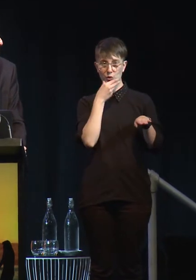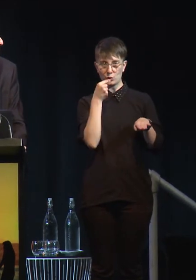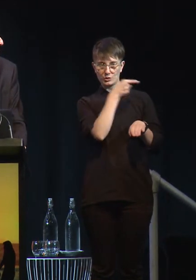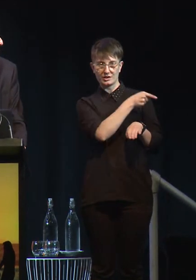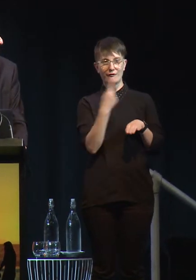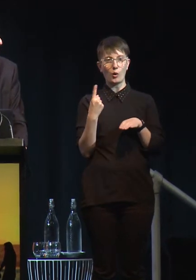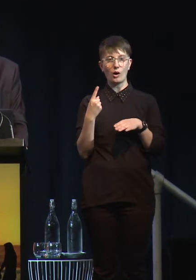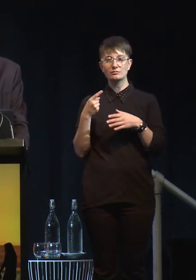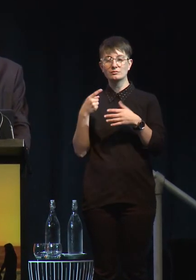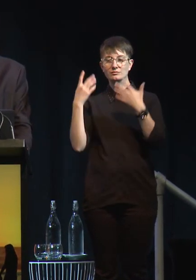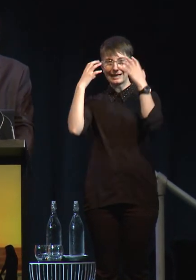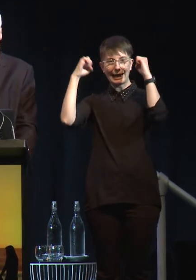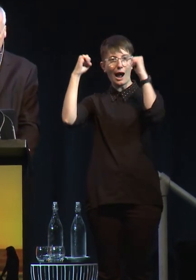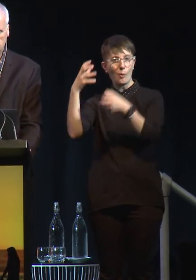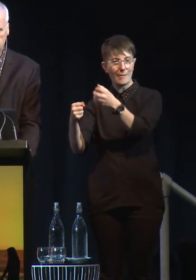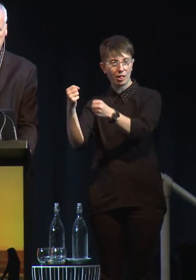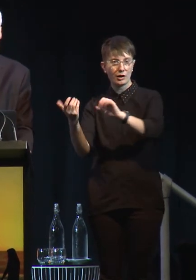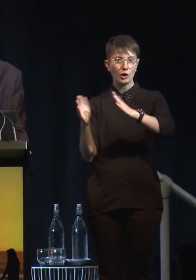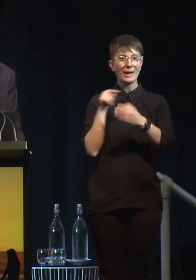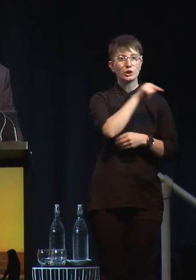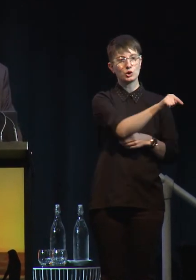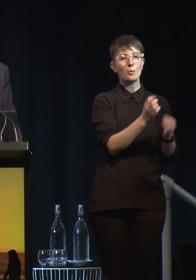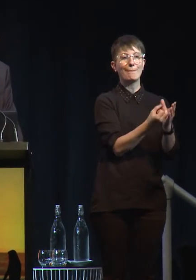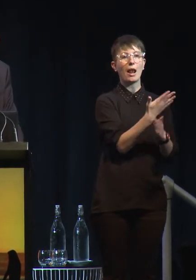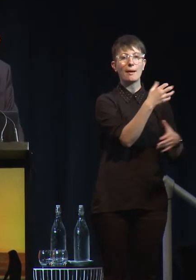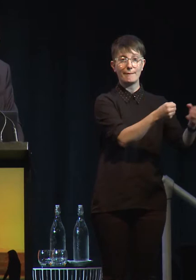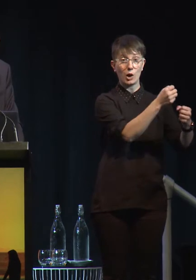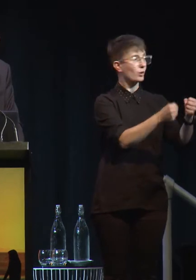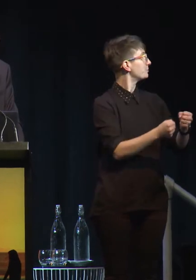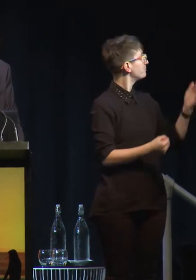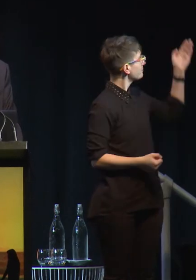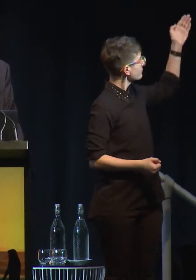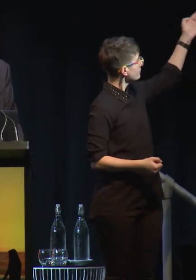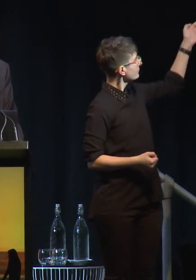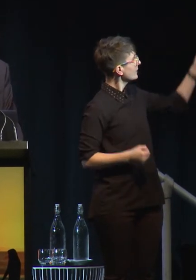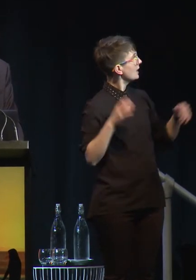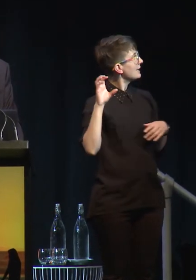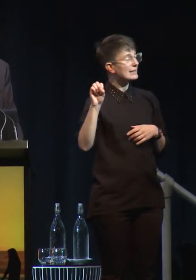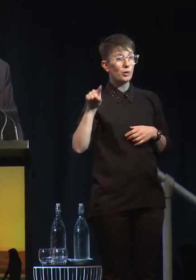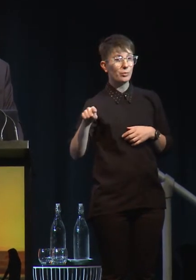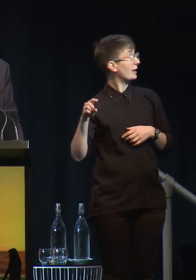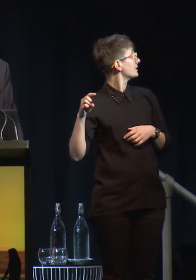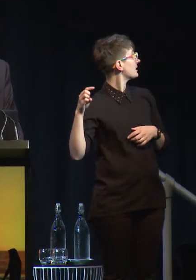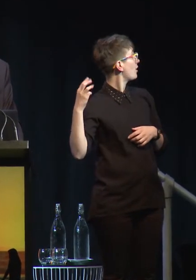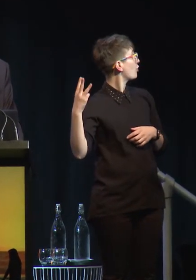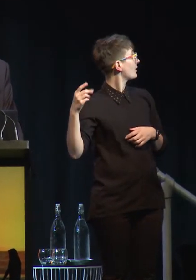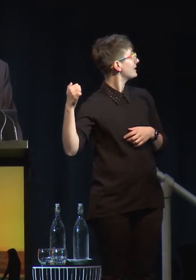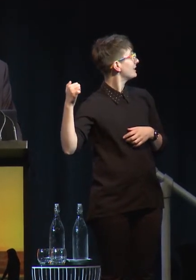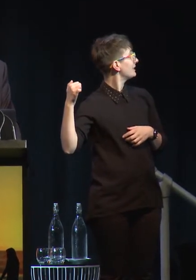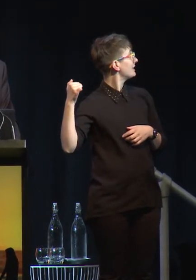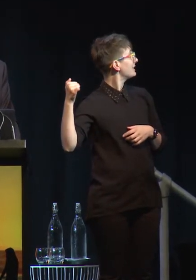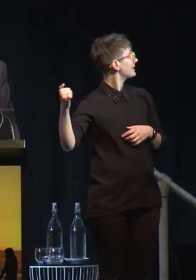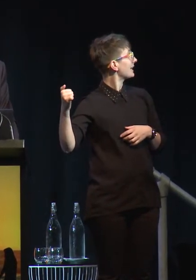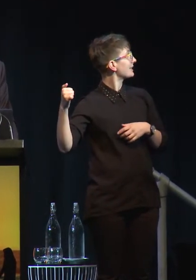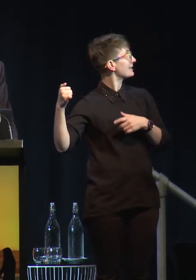versus plant-based milk. 1.36 square miles, 43 gallons of water use, and miles driven,